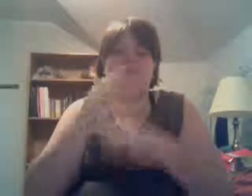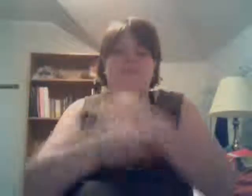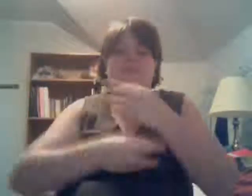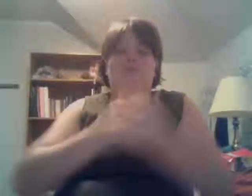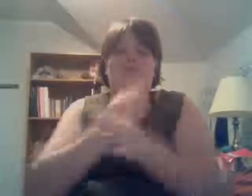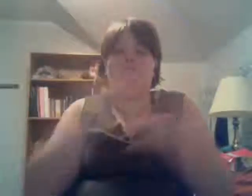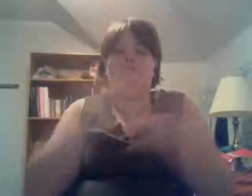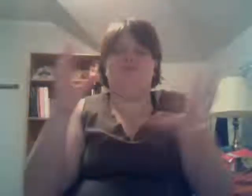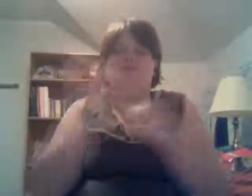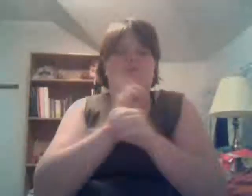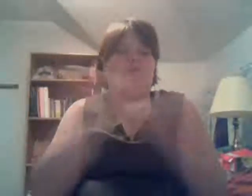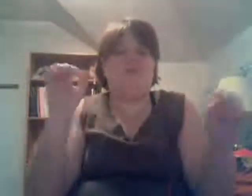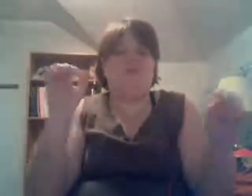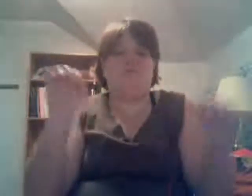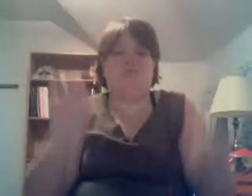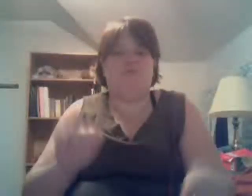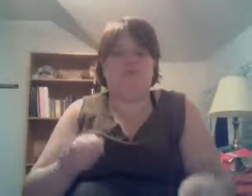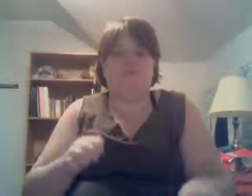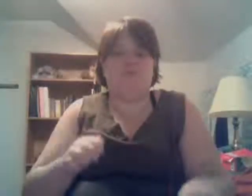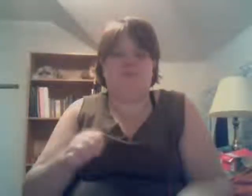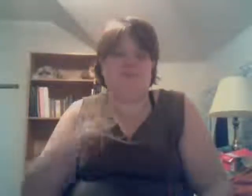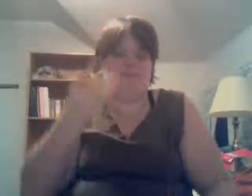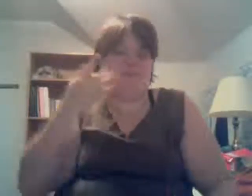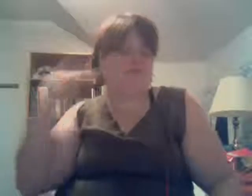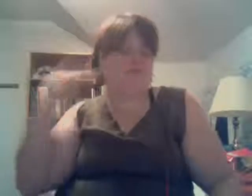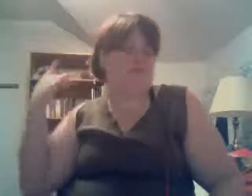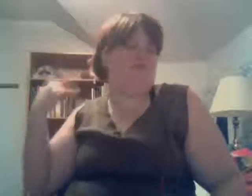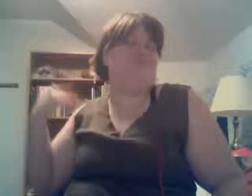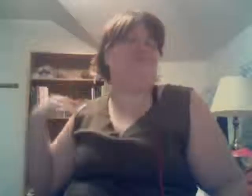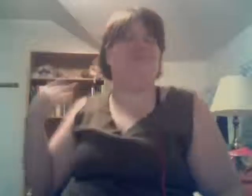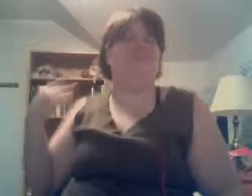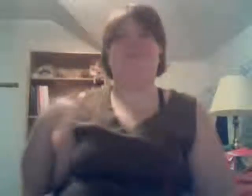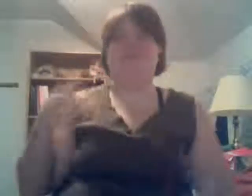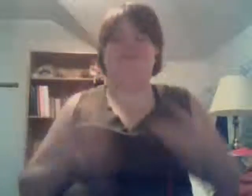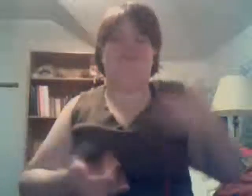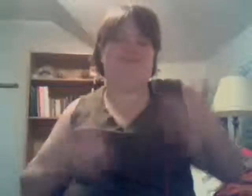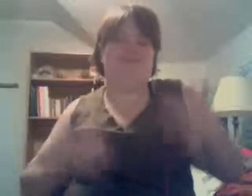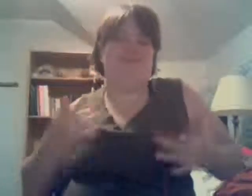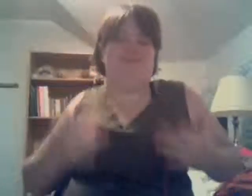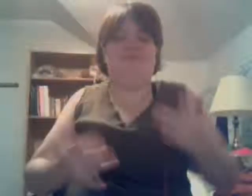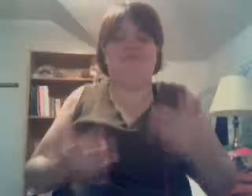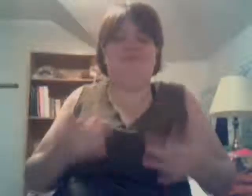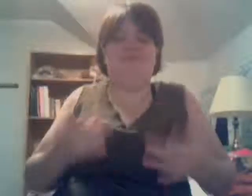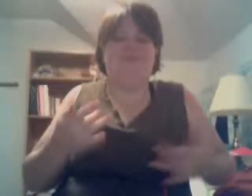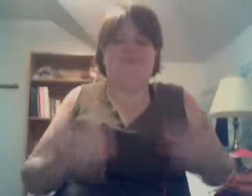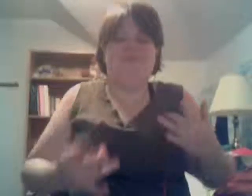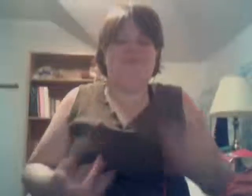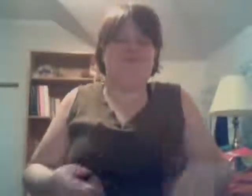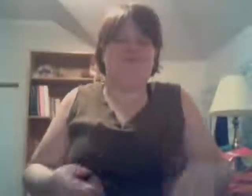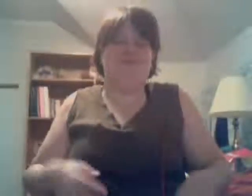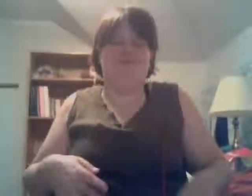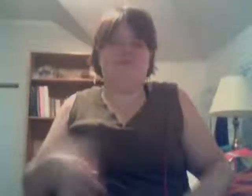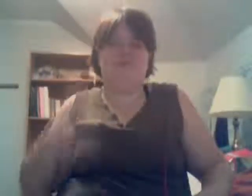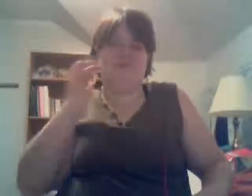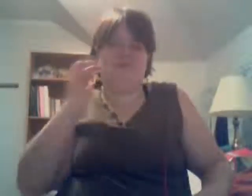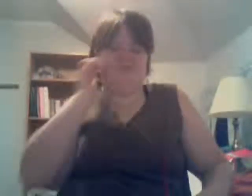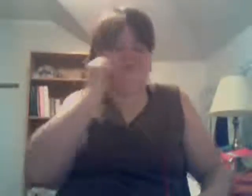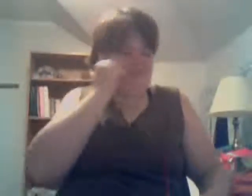light up my world like nobody else The way that you flip your hair gets me overwhelmed But when you